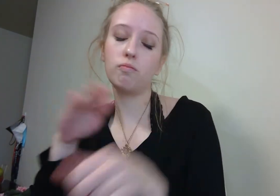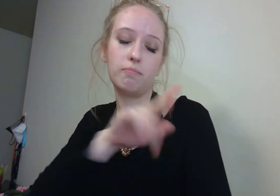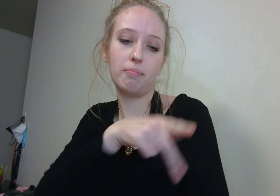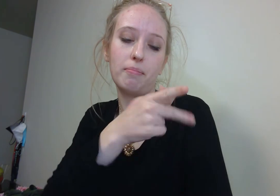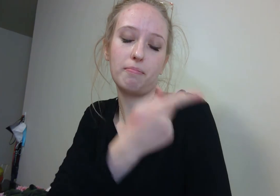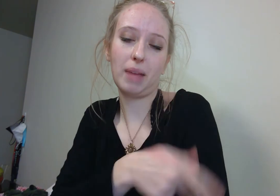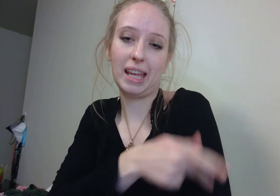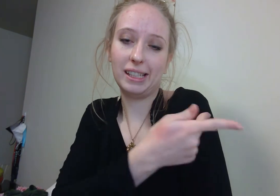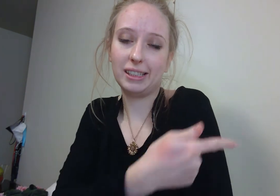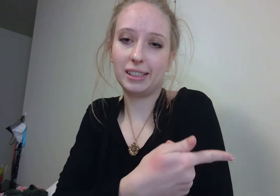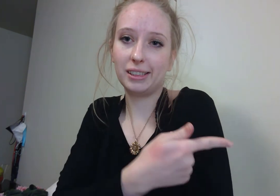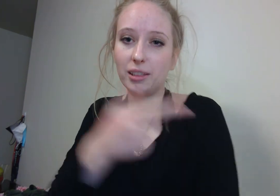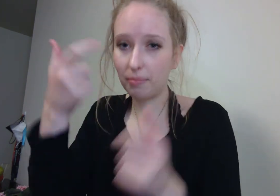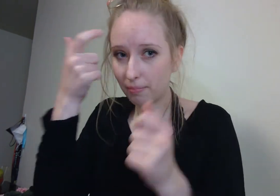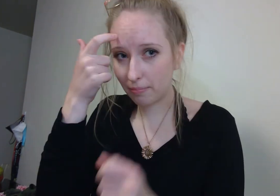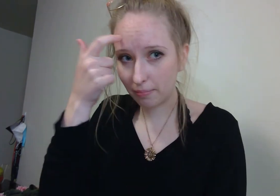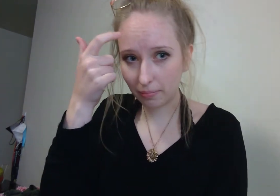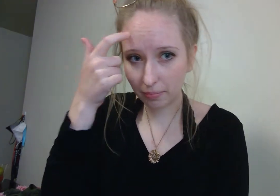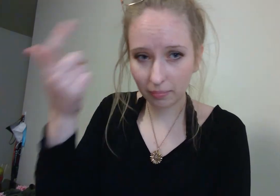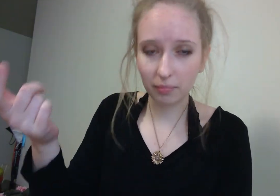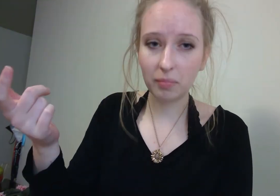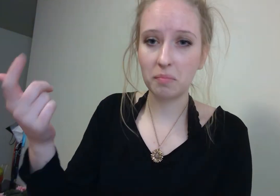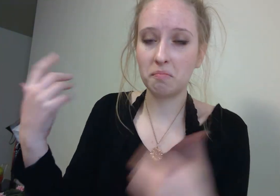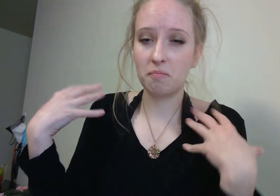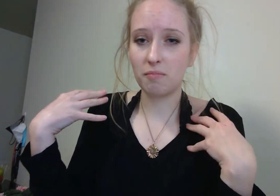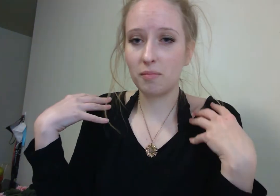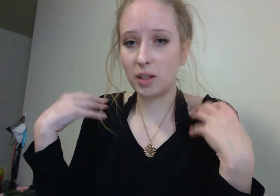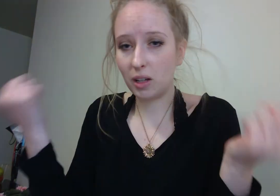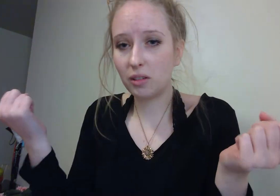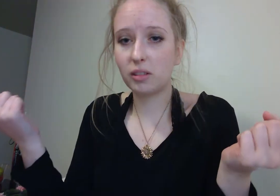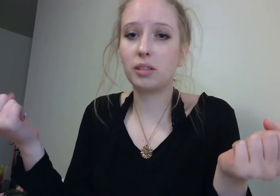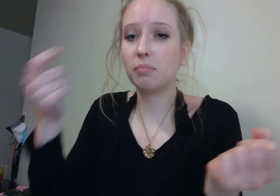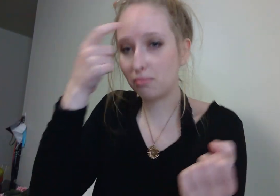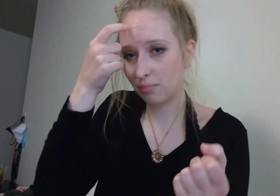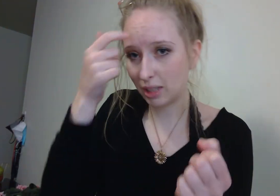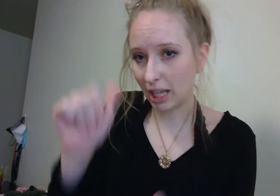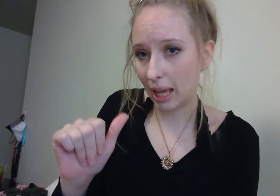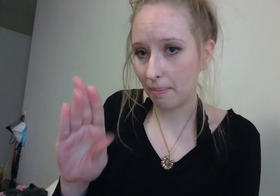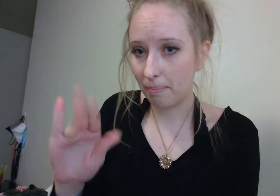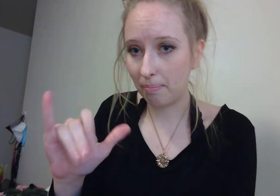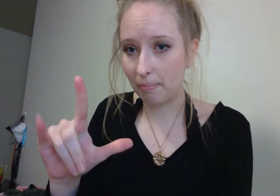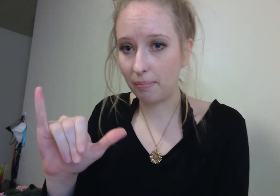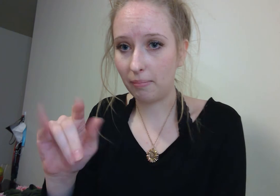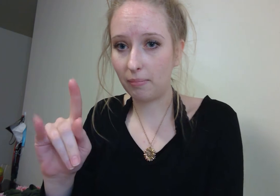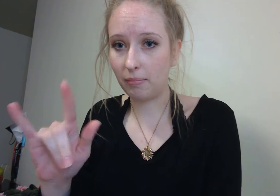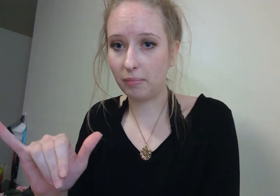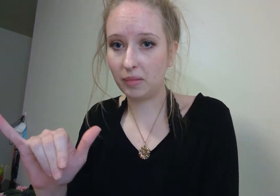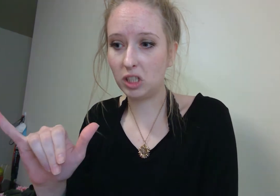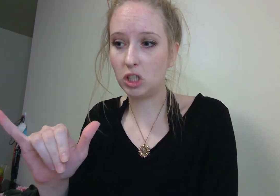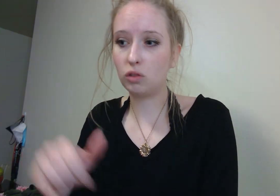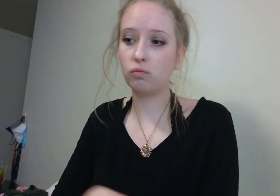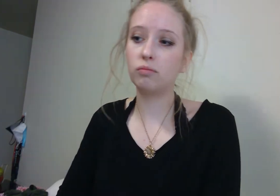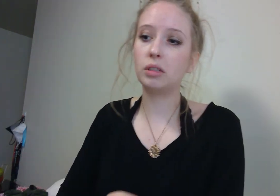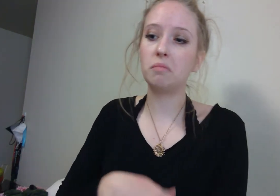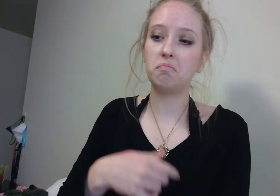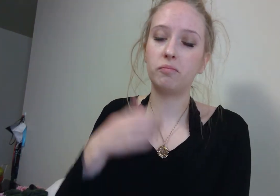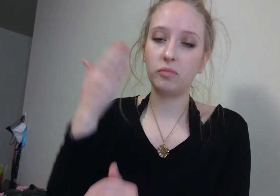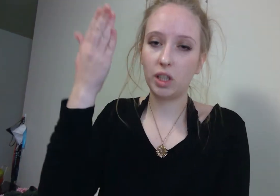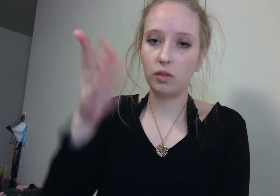ability to cope to an illness or recovery from an illness. There are four types of health psychologists. Clinical